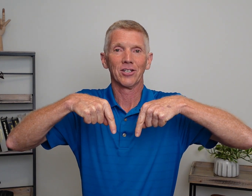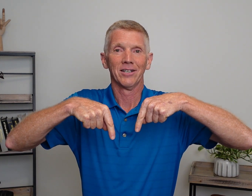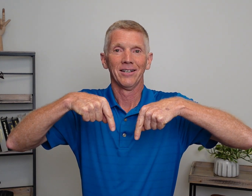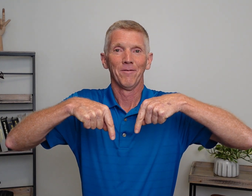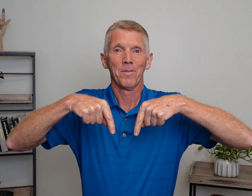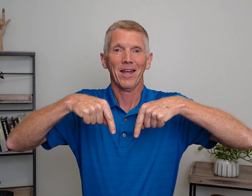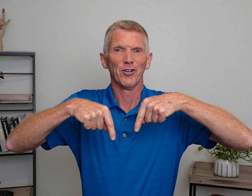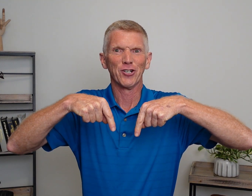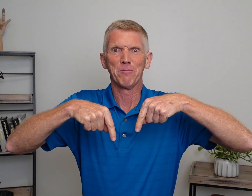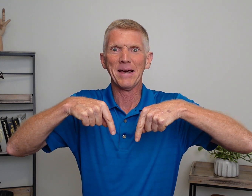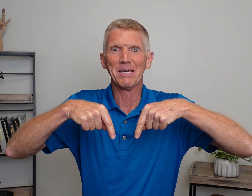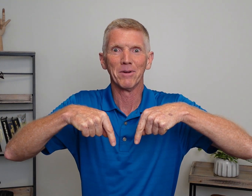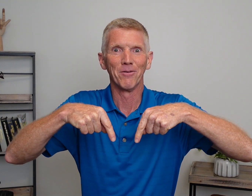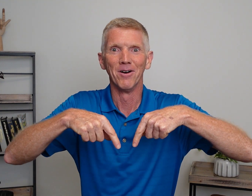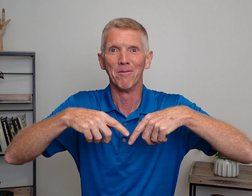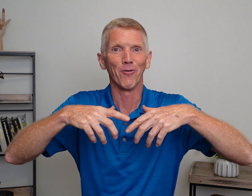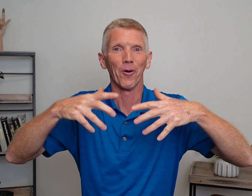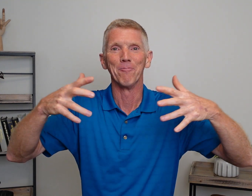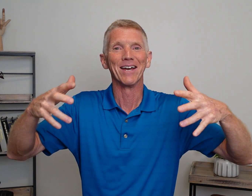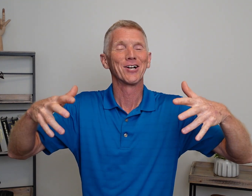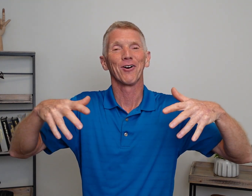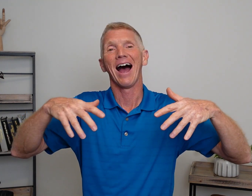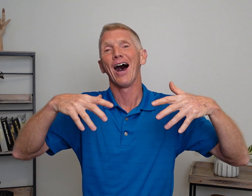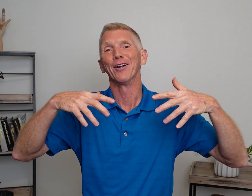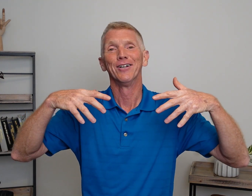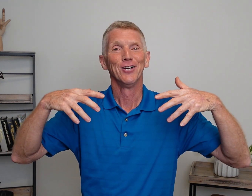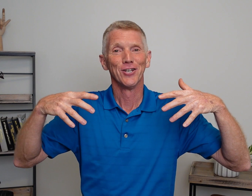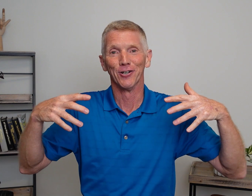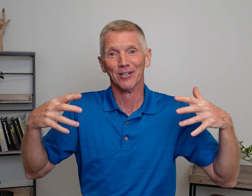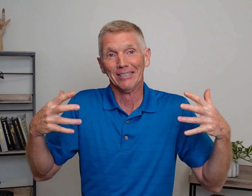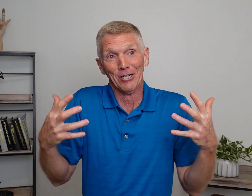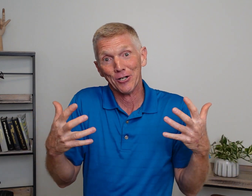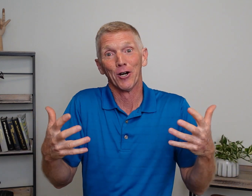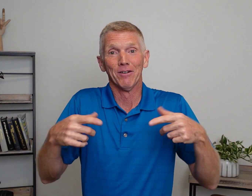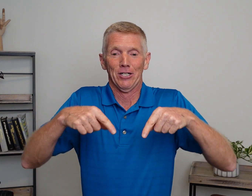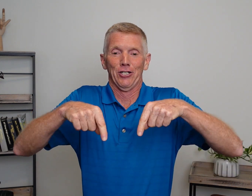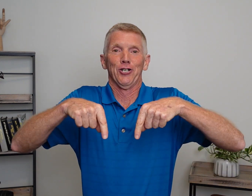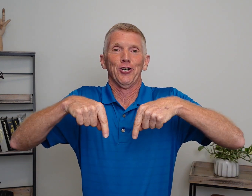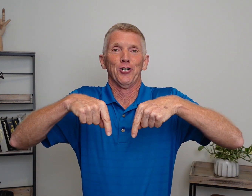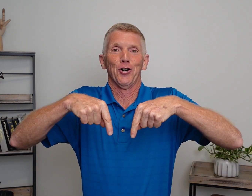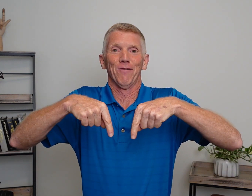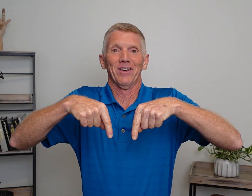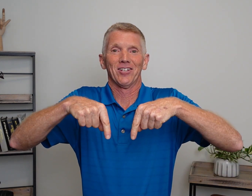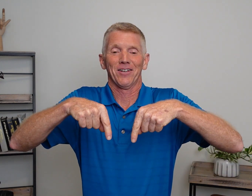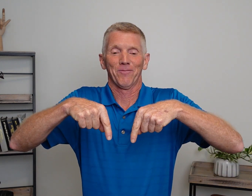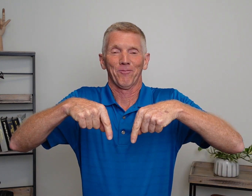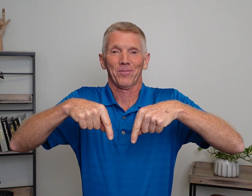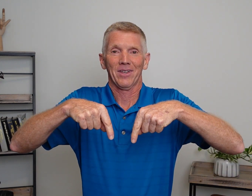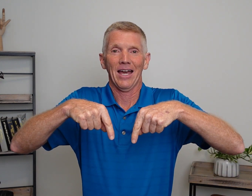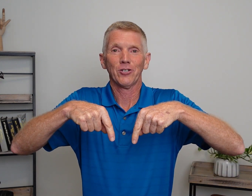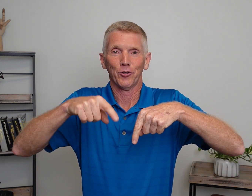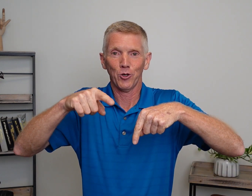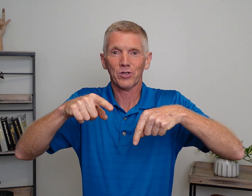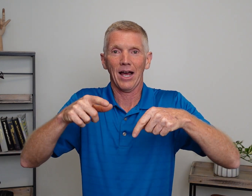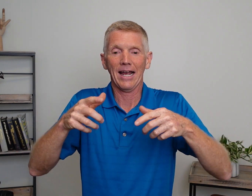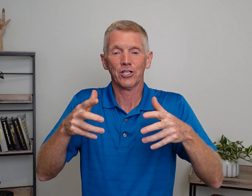and you're speaking before a big crowd. You're nervous. Okay? So two signs,